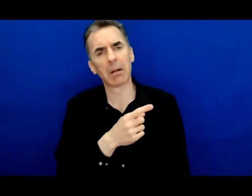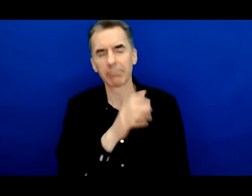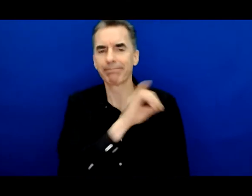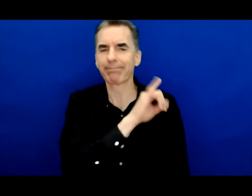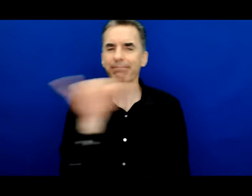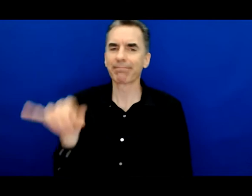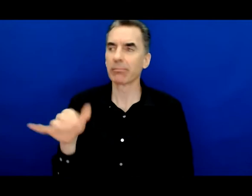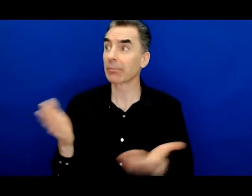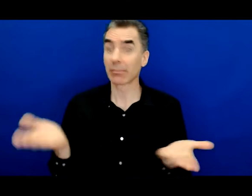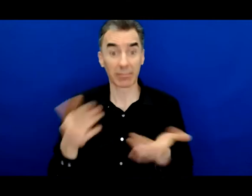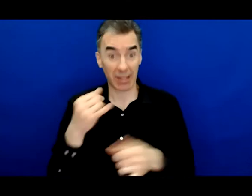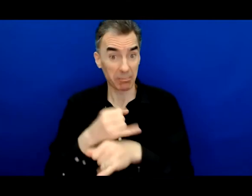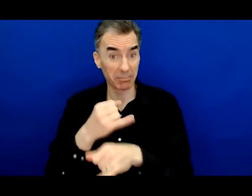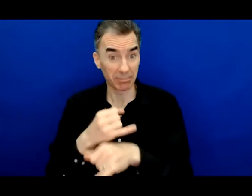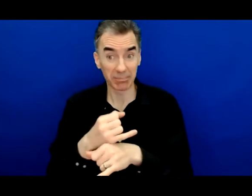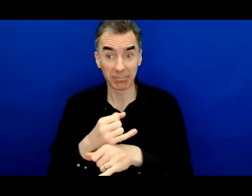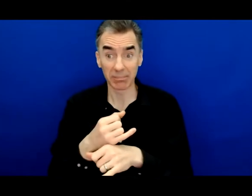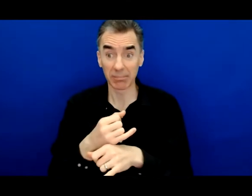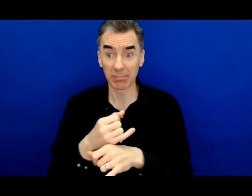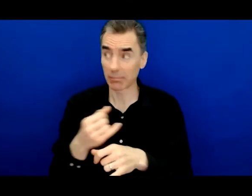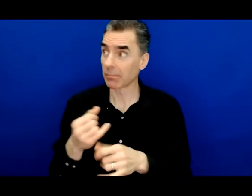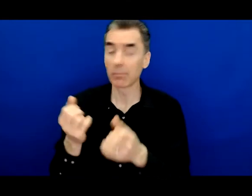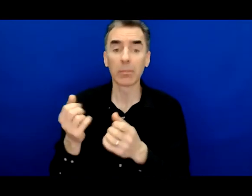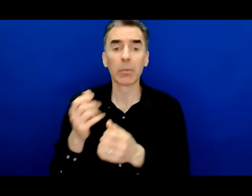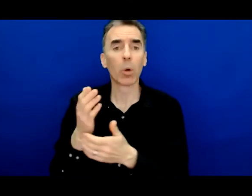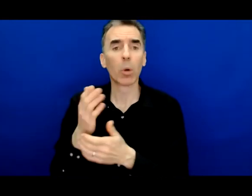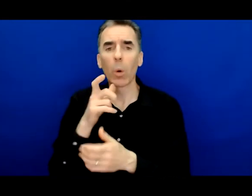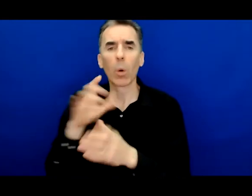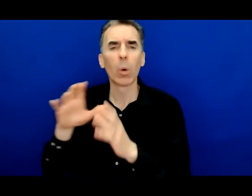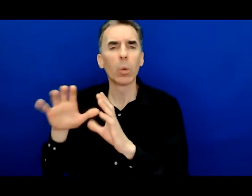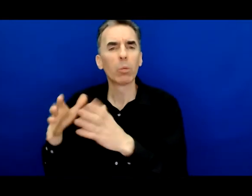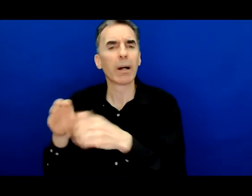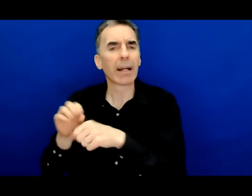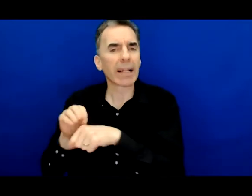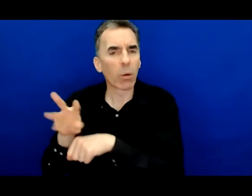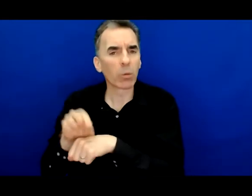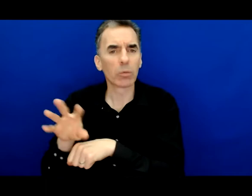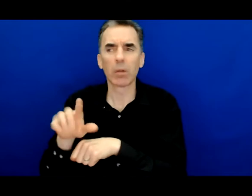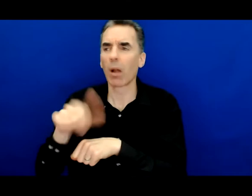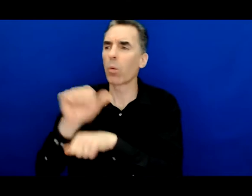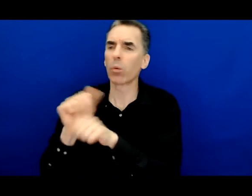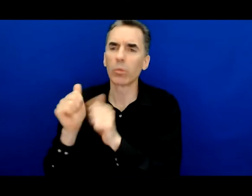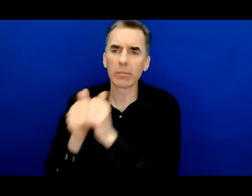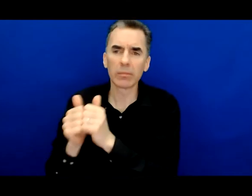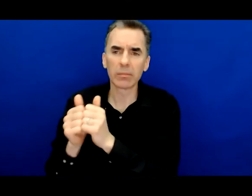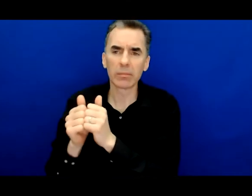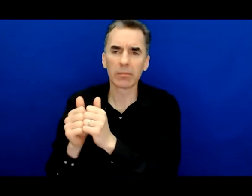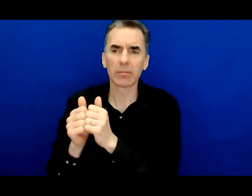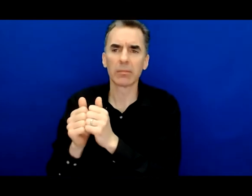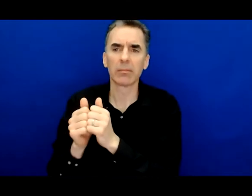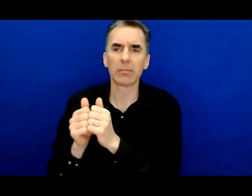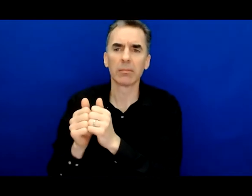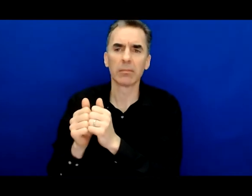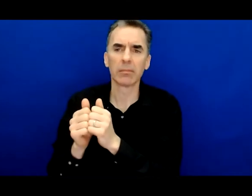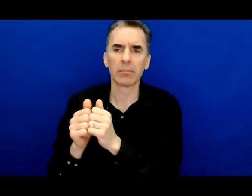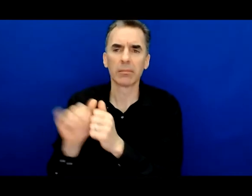right we have we have counselors on campus right and colleagues like mark me if someone I'll throw an email comes